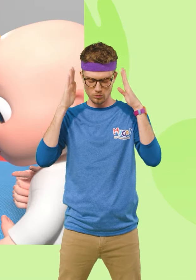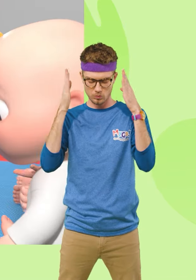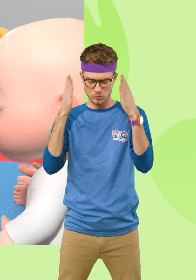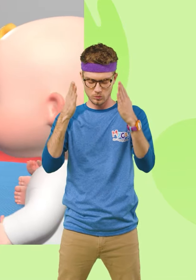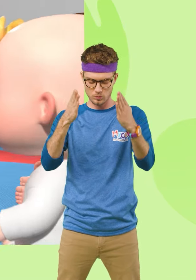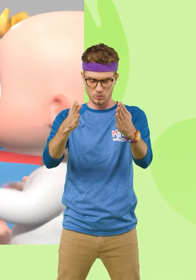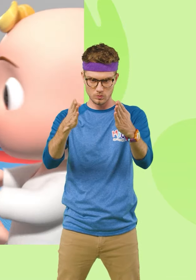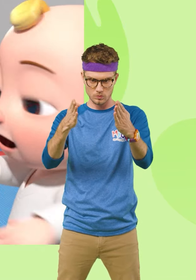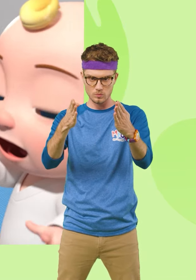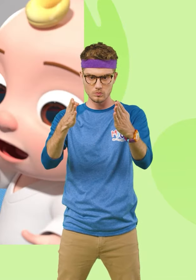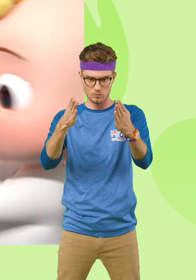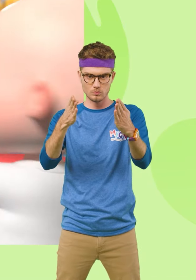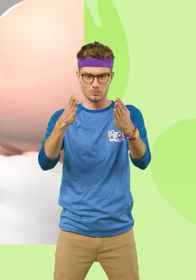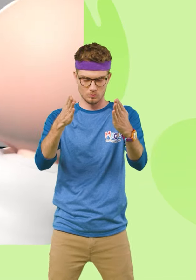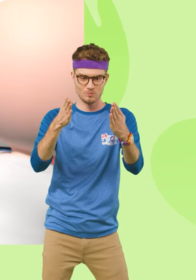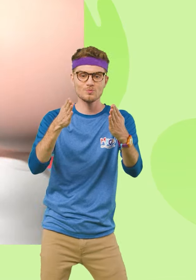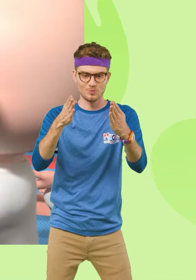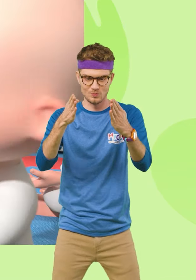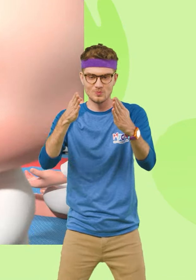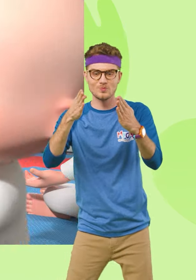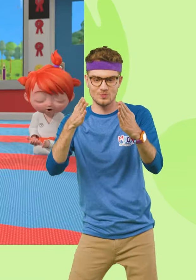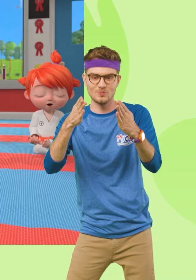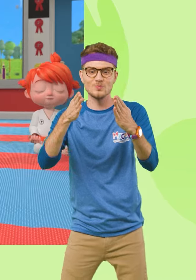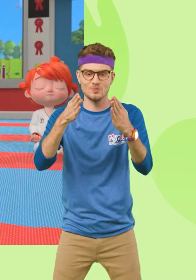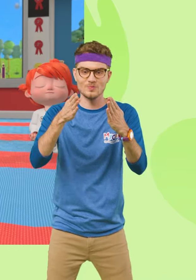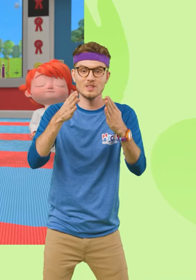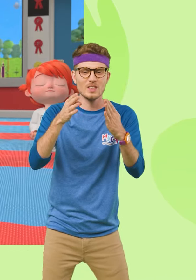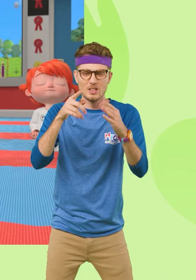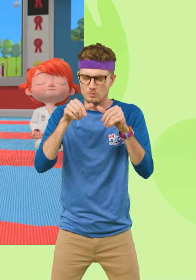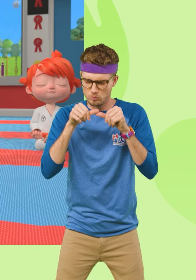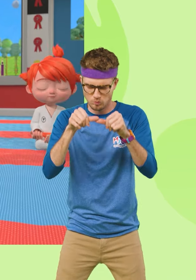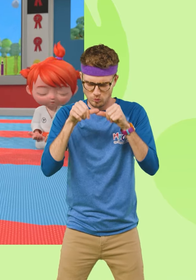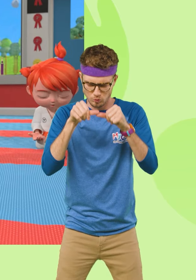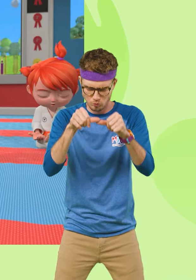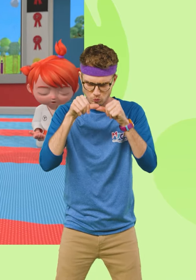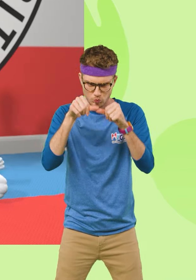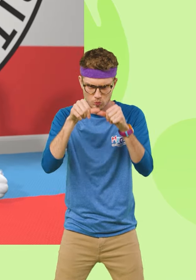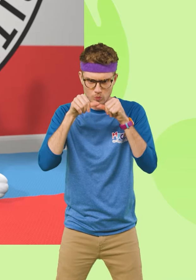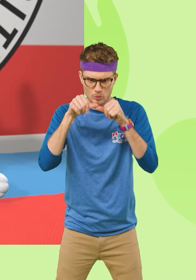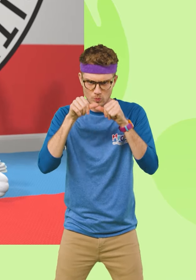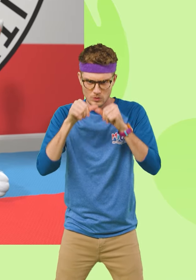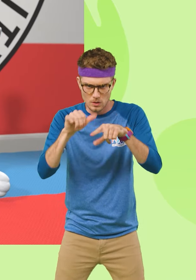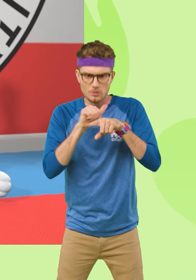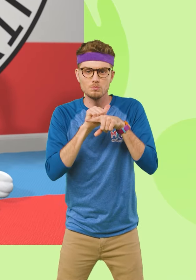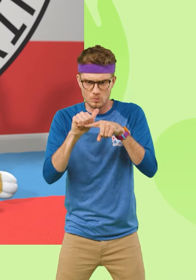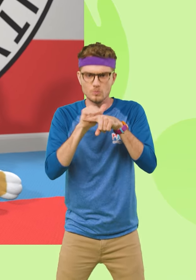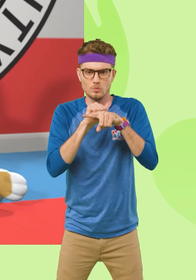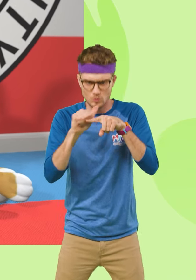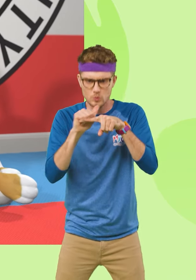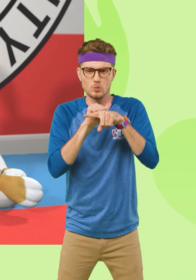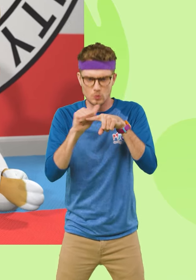and concentrate Don't give up if you train